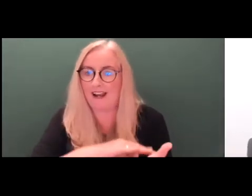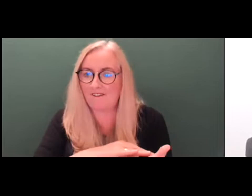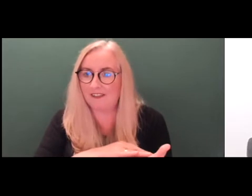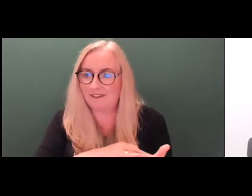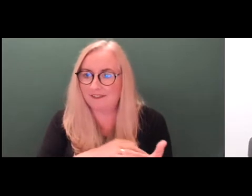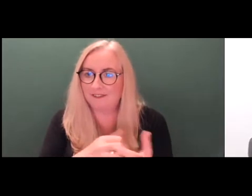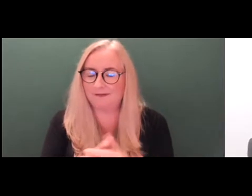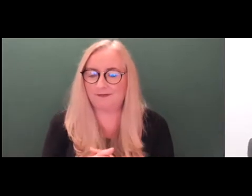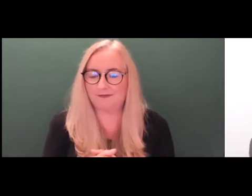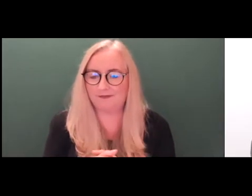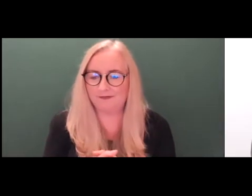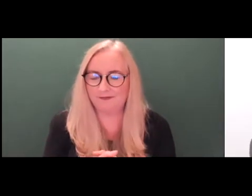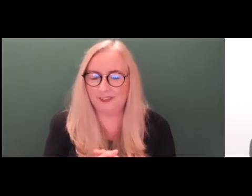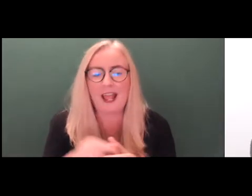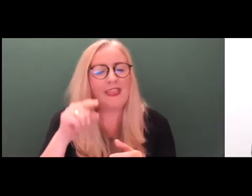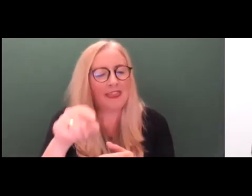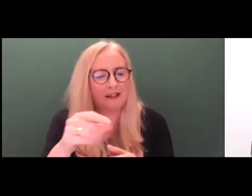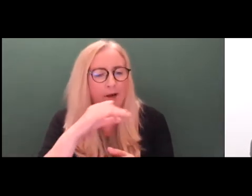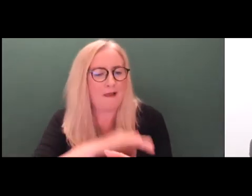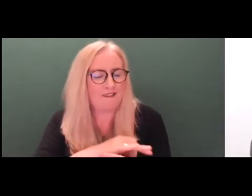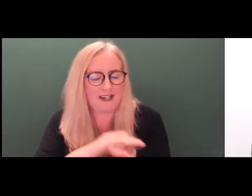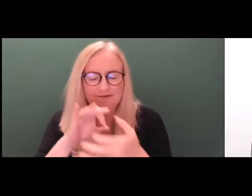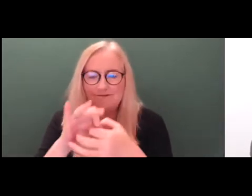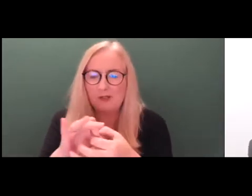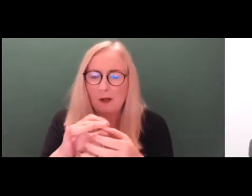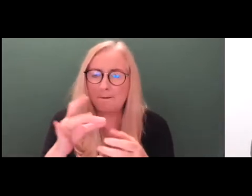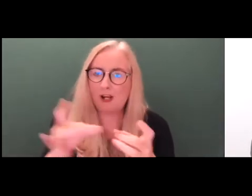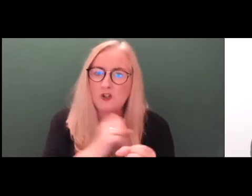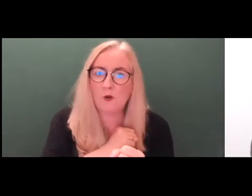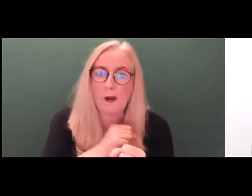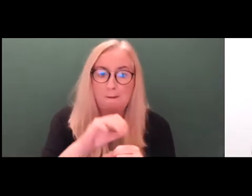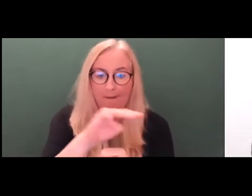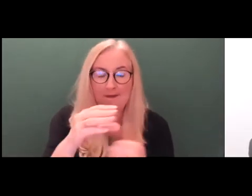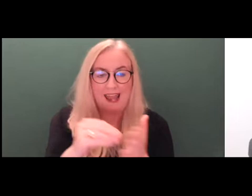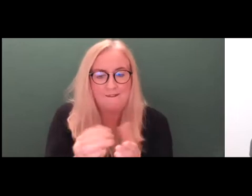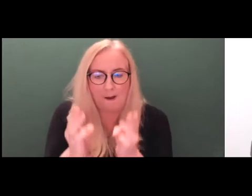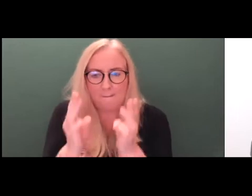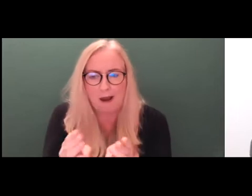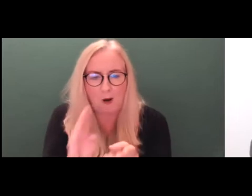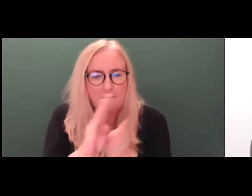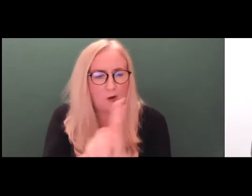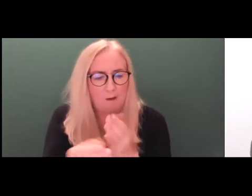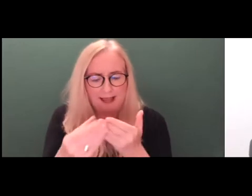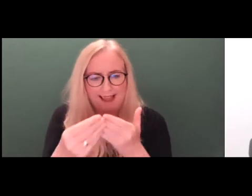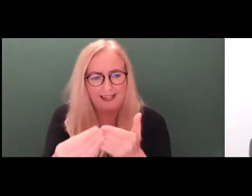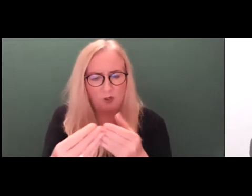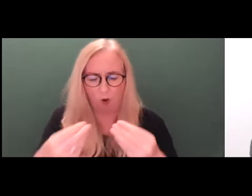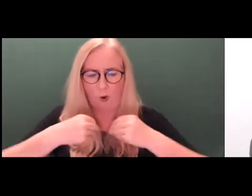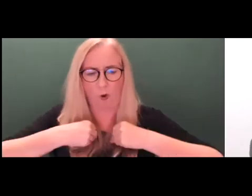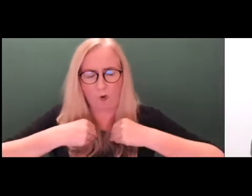in terms of it will empower people to be leaders in their own care.